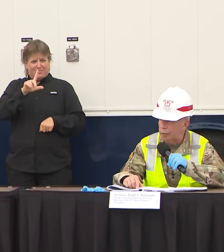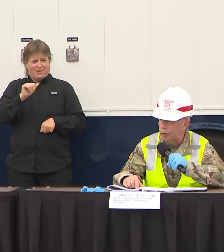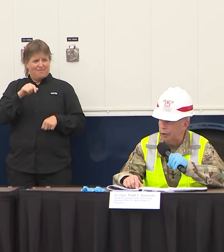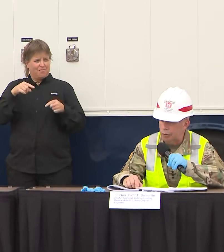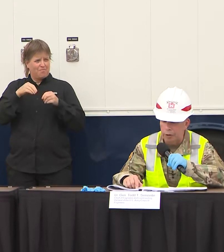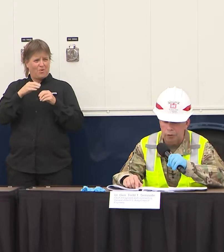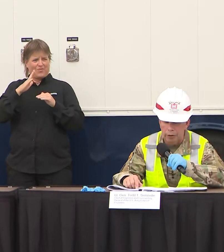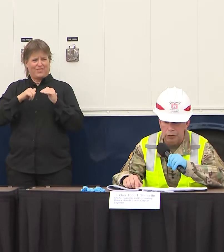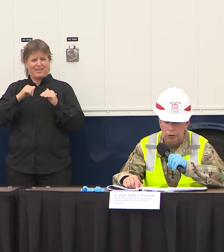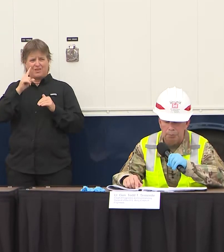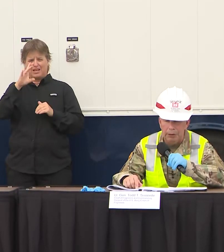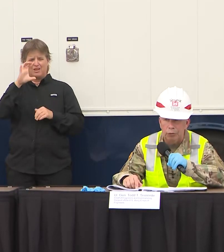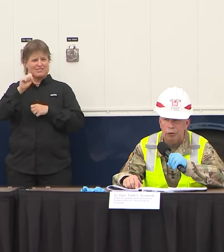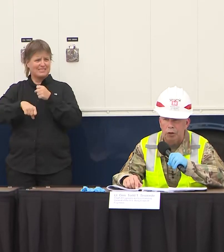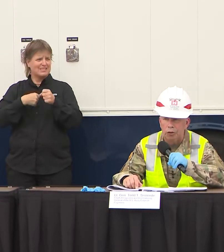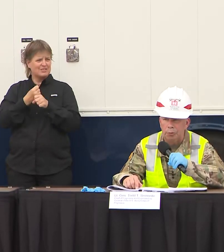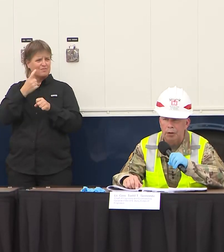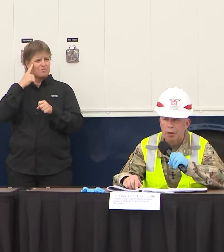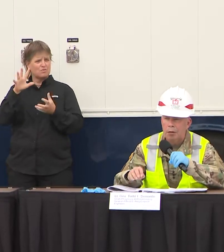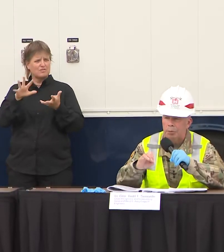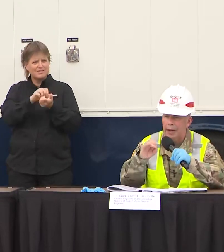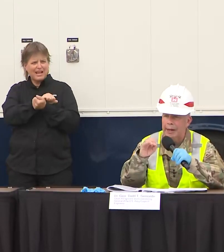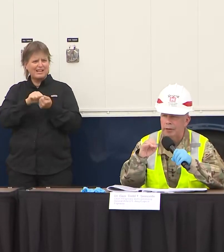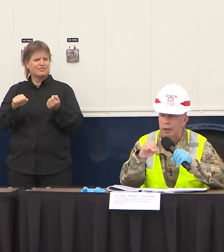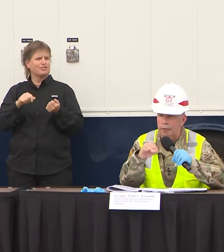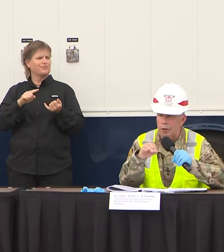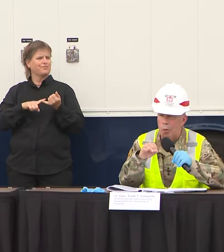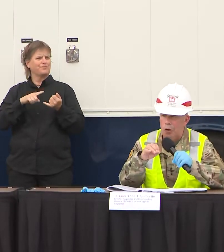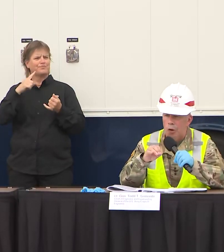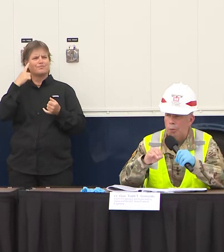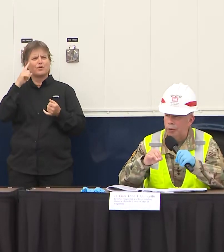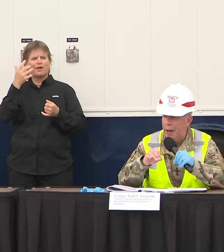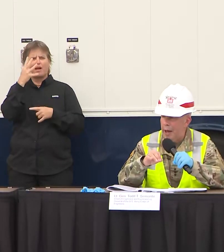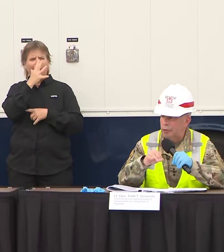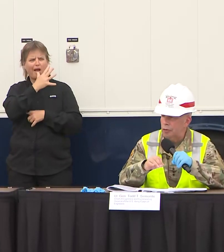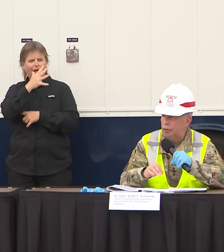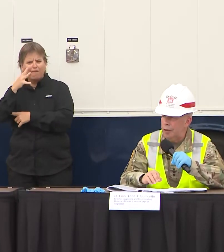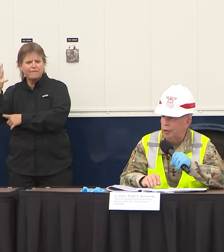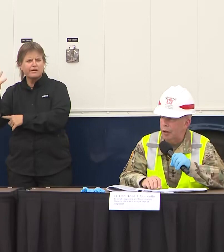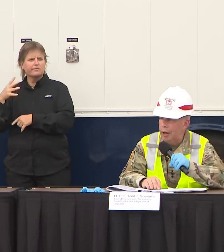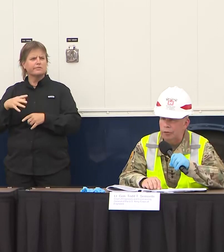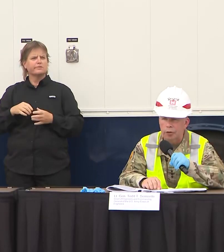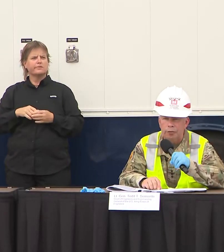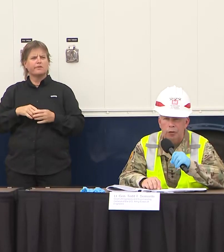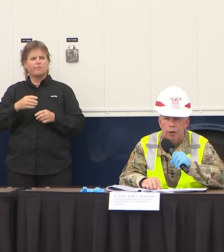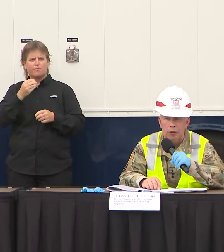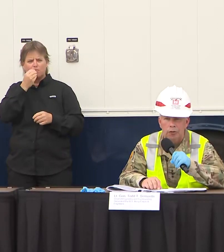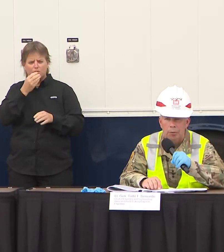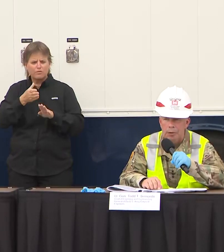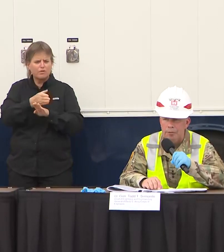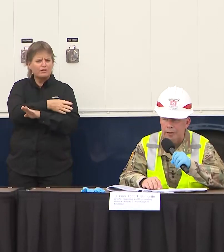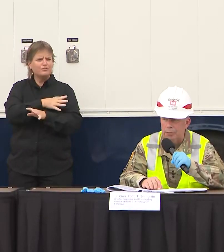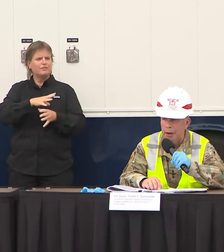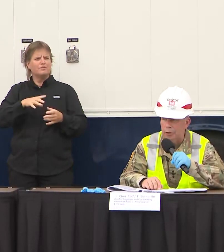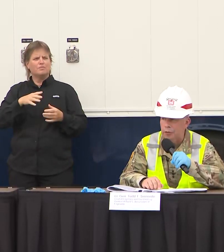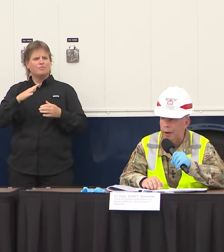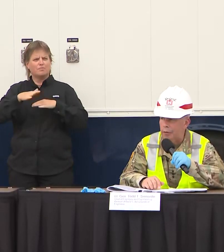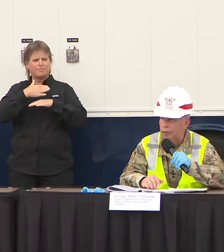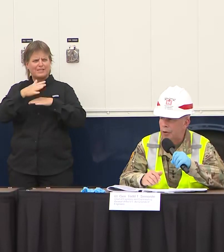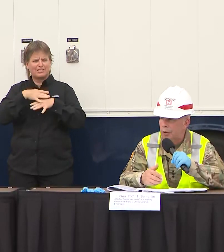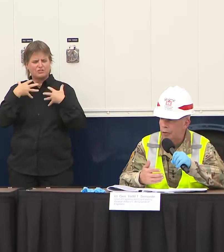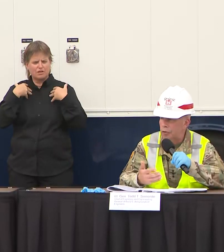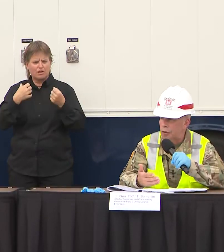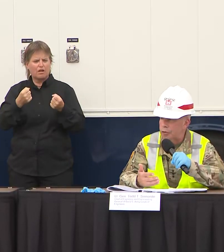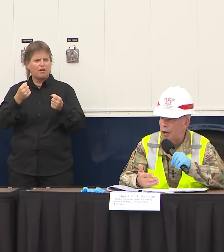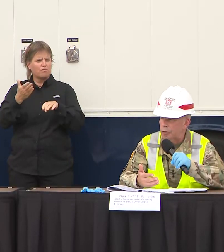response Everglades restoration beach renourishment but I can't think of a more noble task and saving the lives of the Floridians that have been infected by this